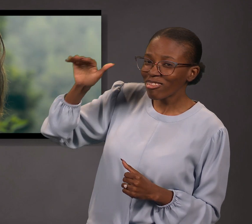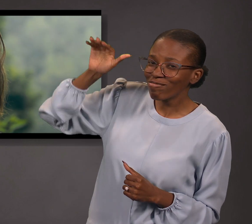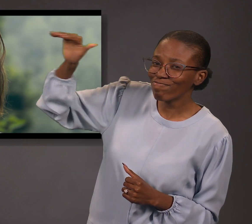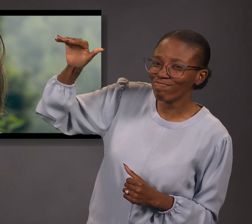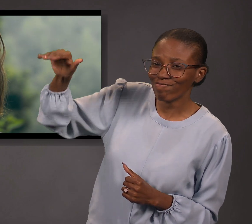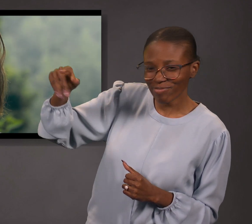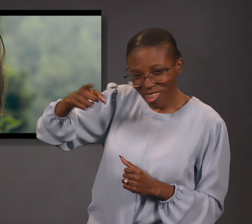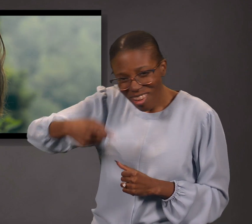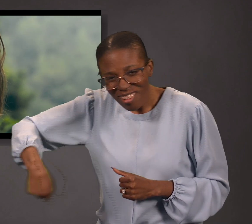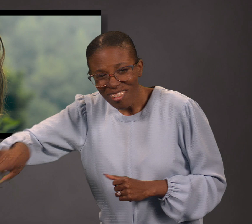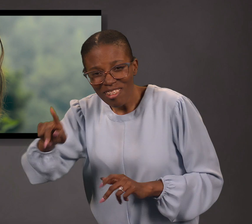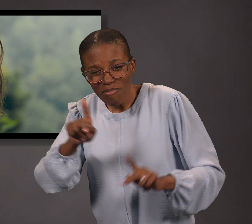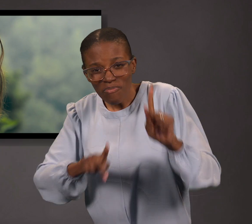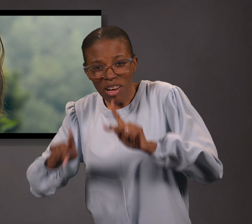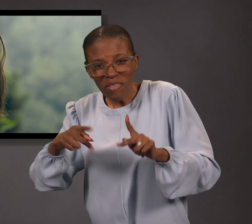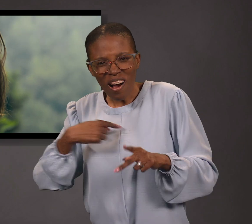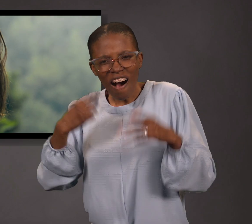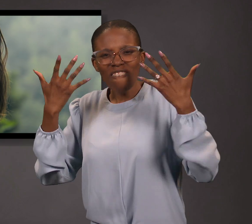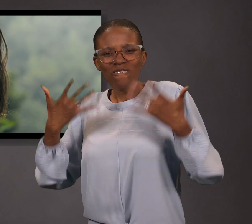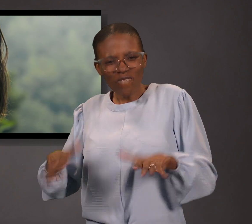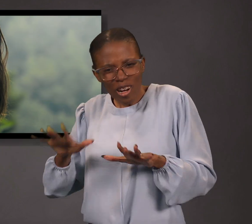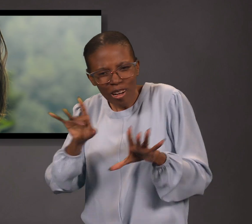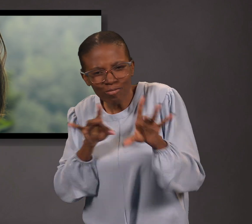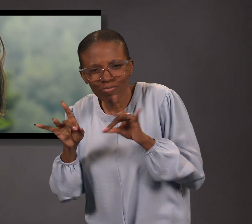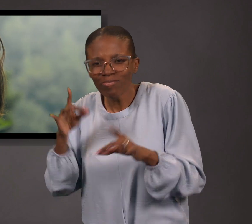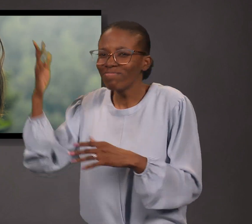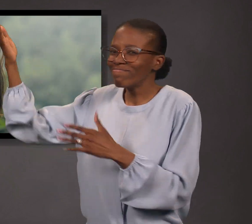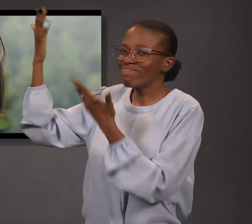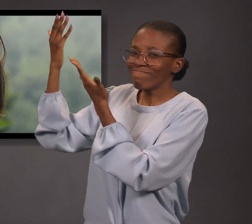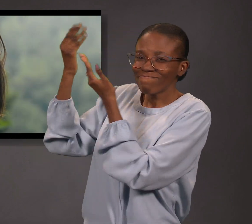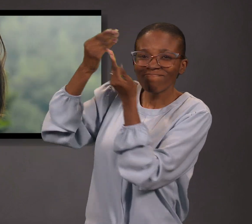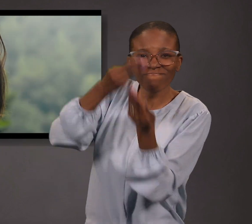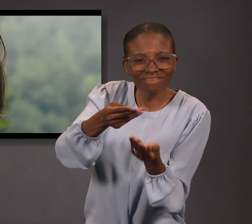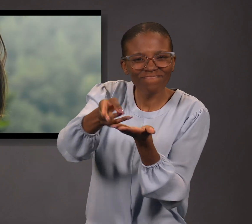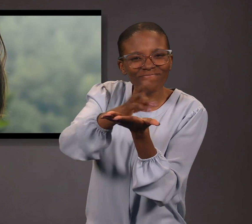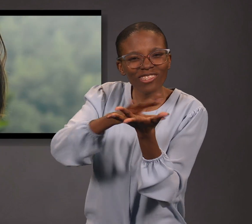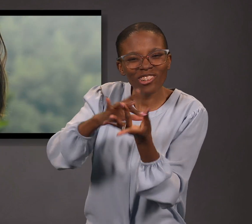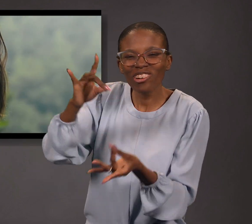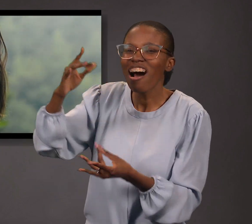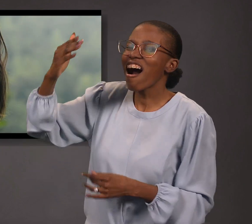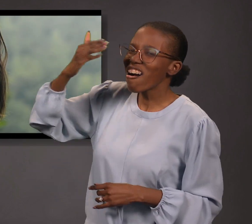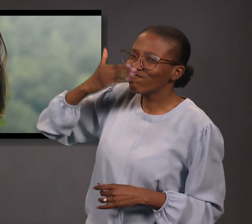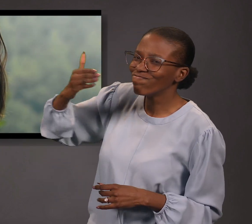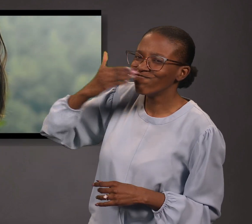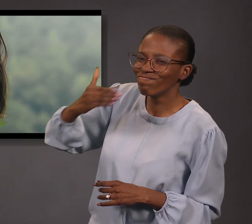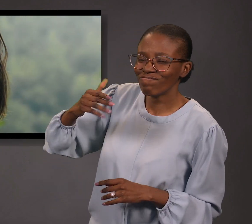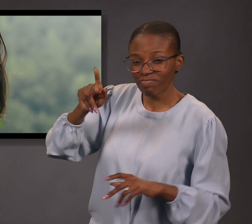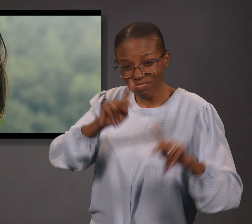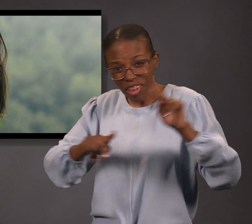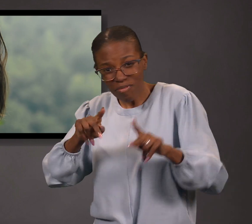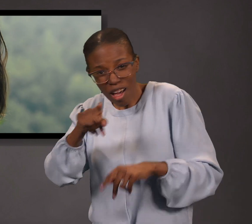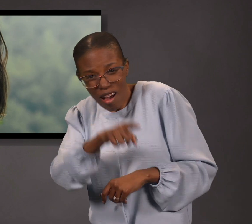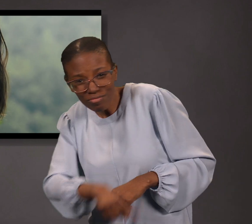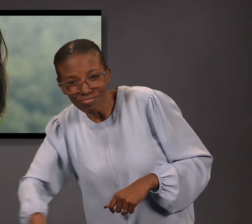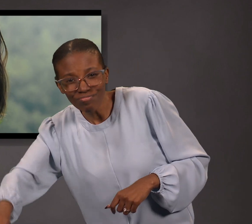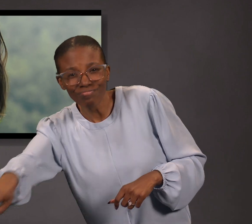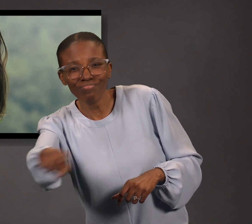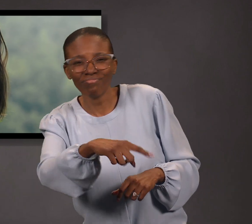Father, I thank Thee that Thee has given the Holy Ghost unto these whom I have chosen. And it is because of their belief in me that I have